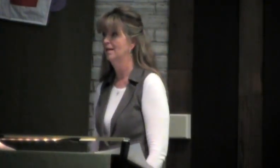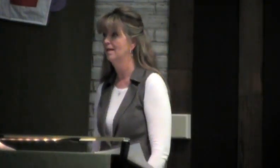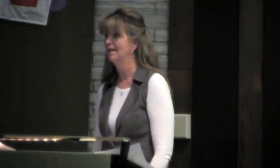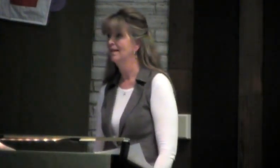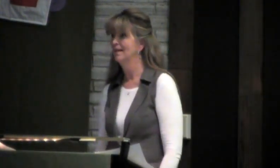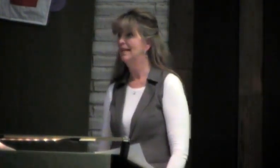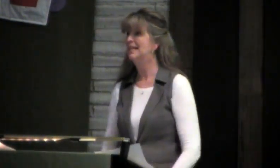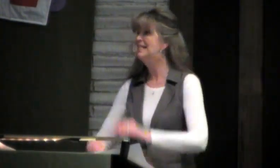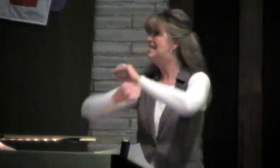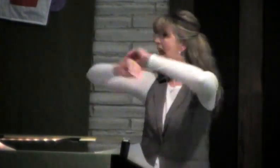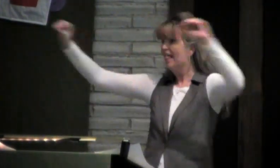Would you draw God as a man?